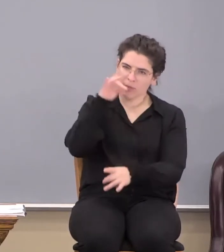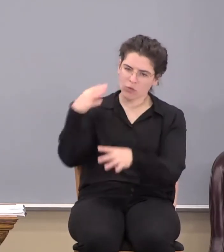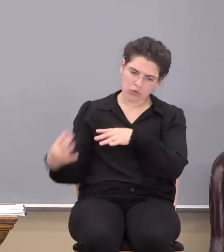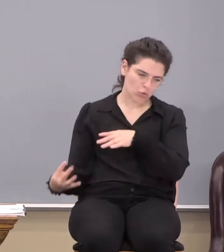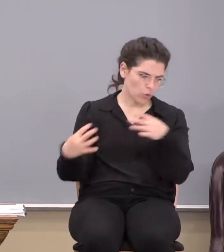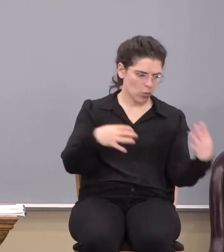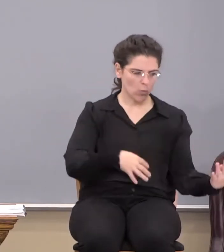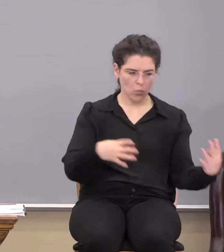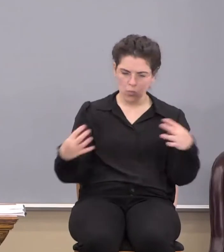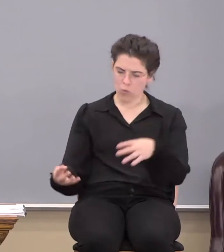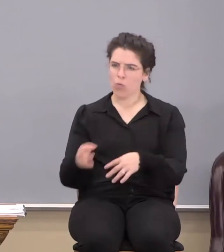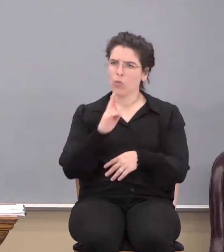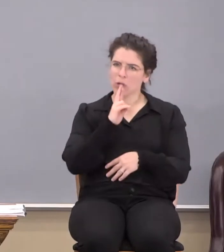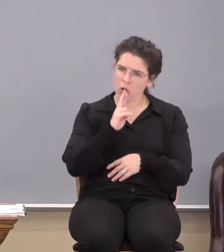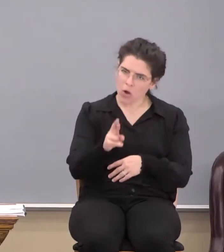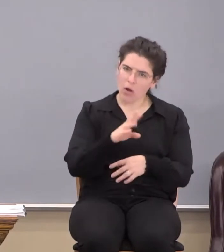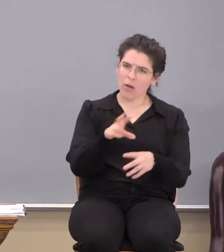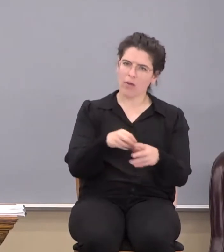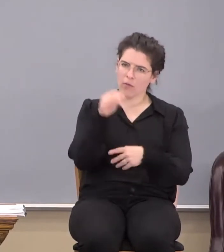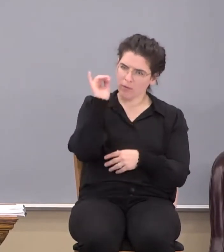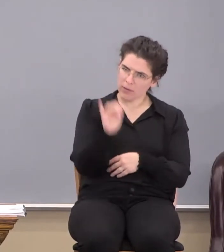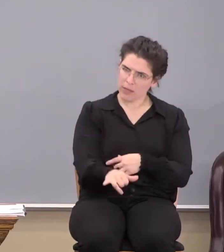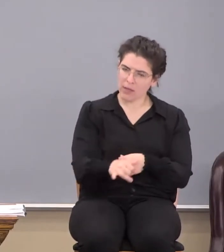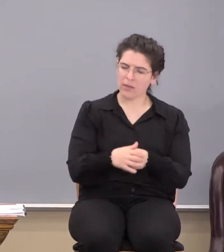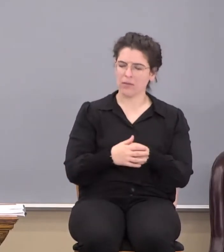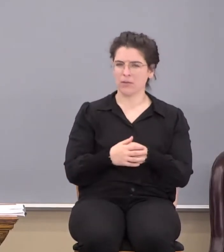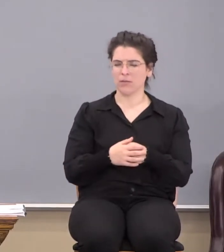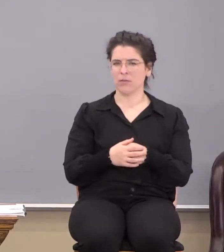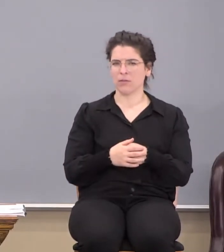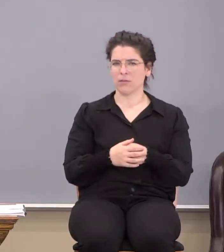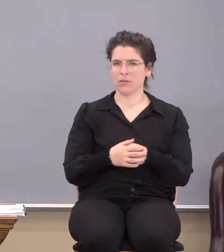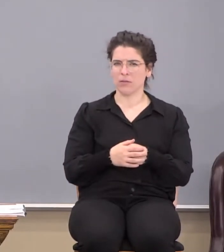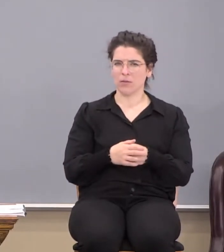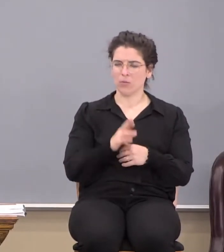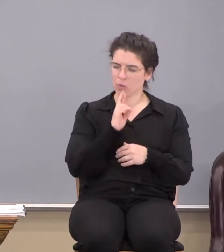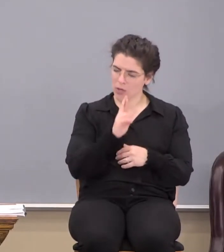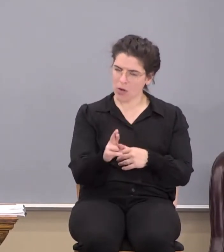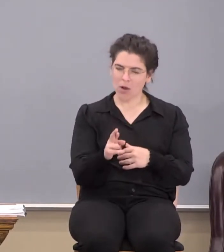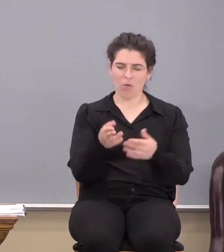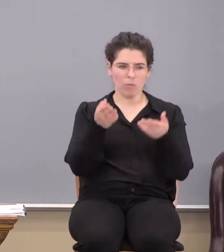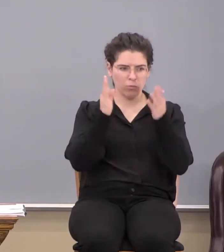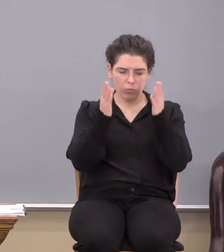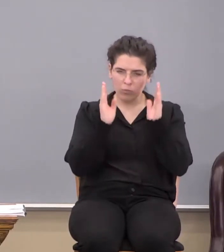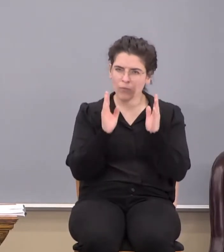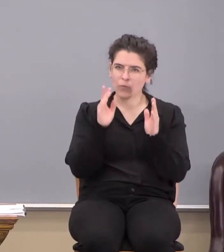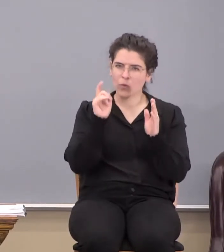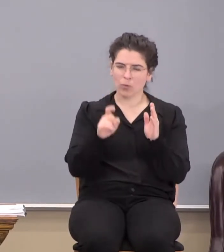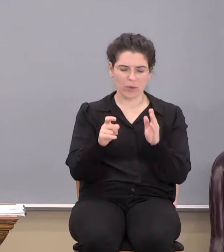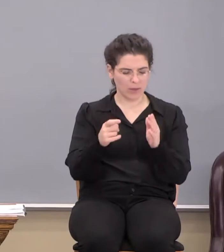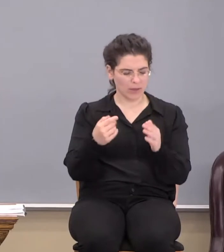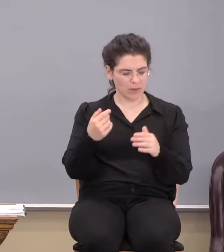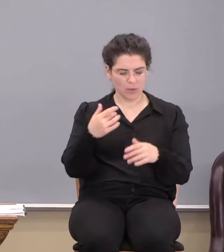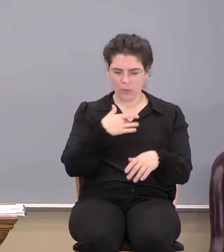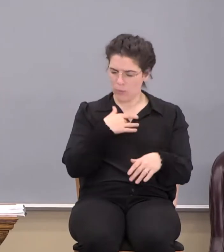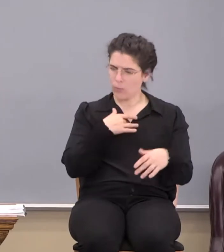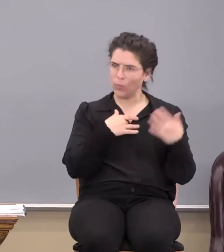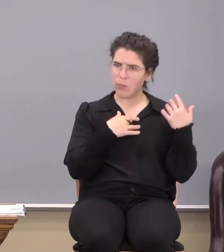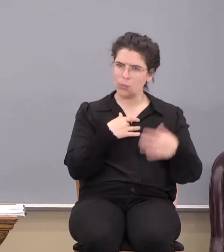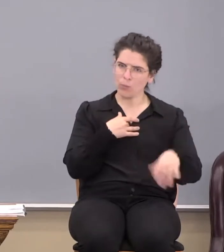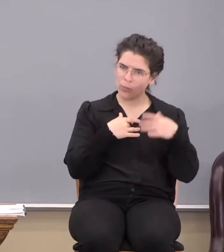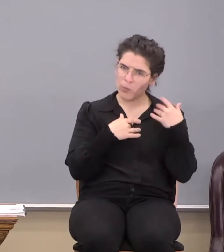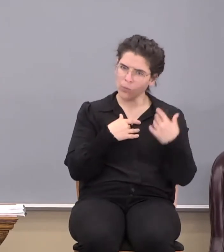warfare. We are. We are, friends. We've got to let that sink on our thinking